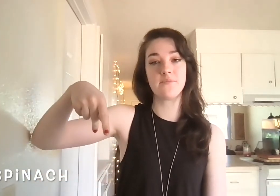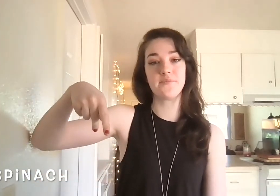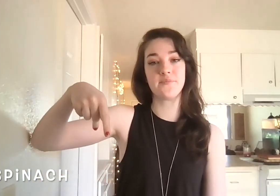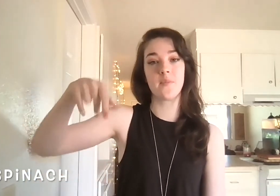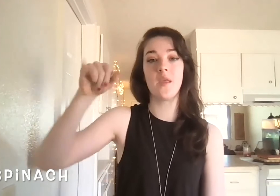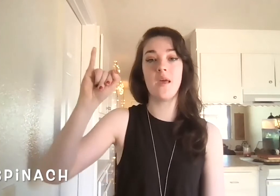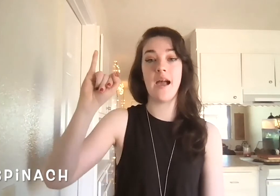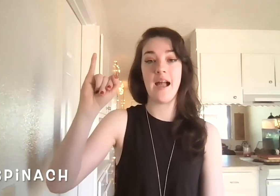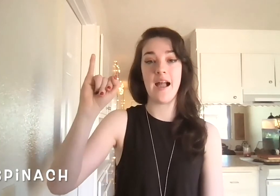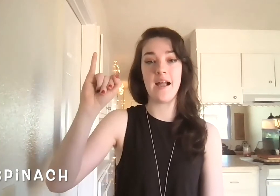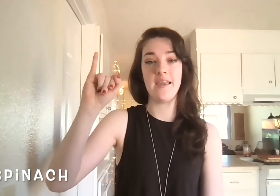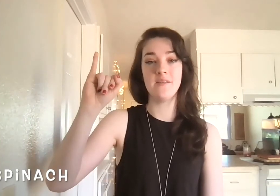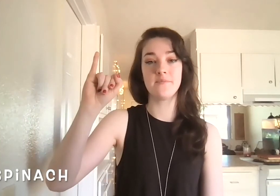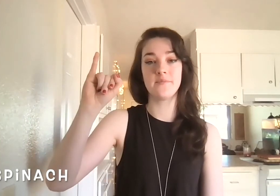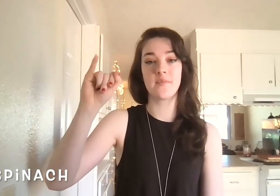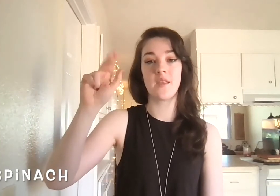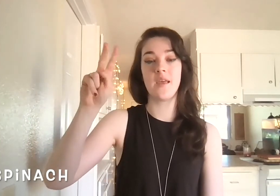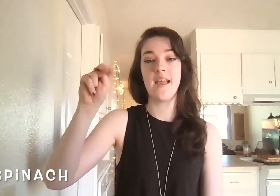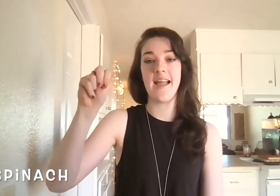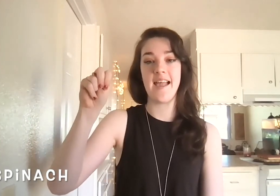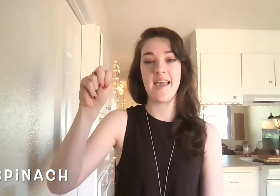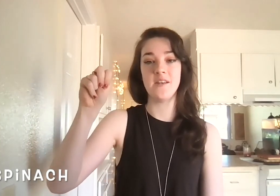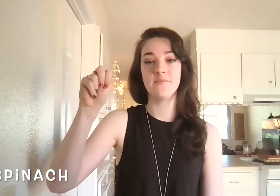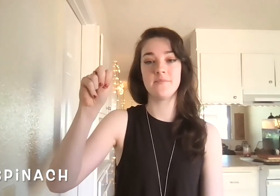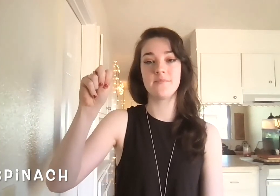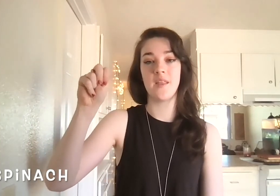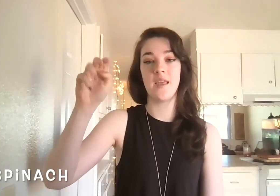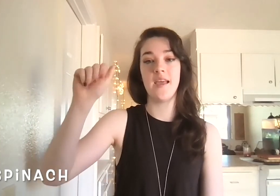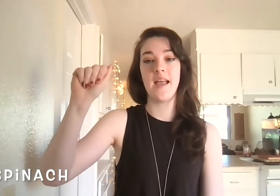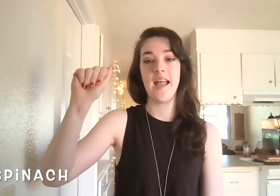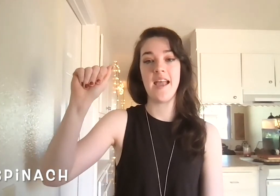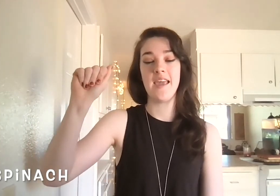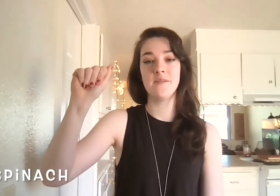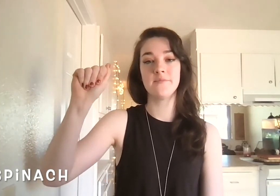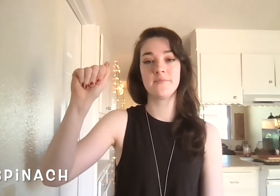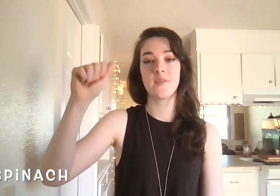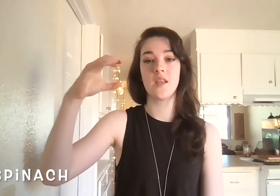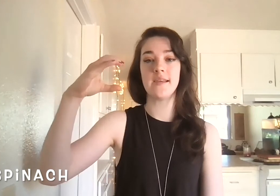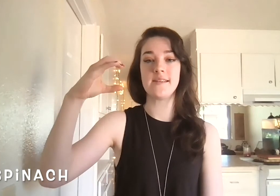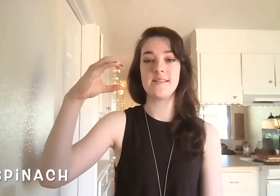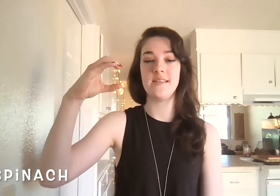I, N, A, C,